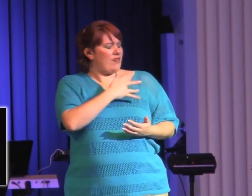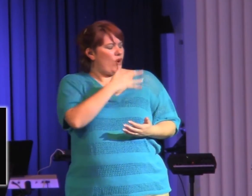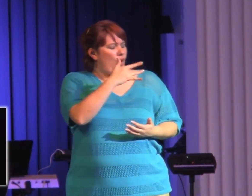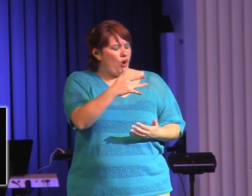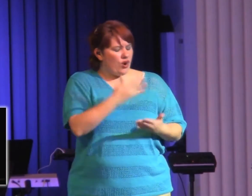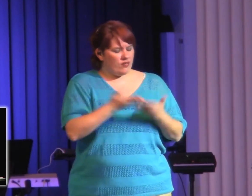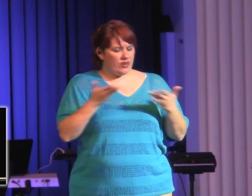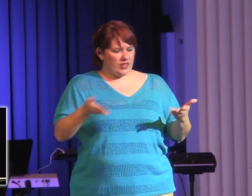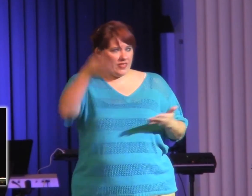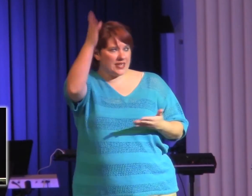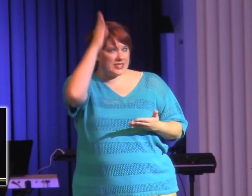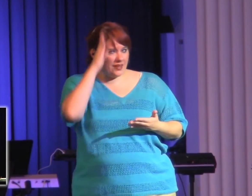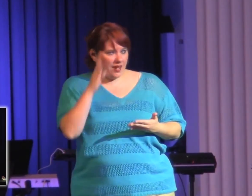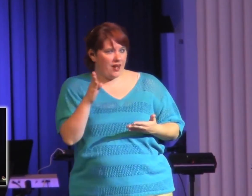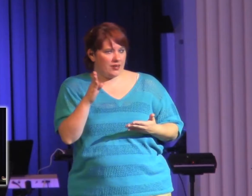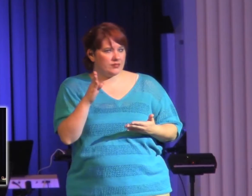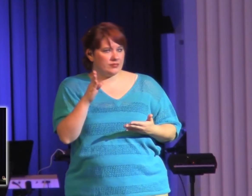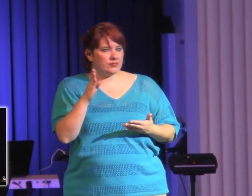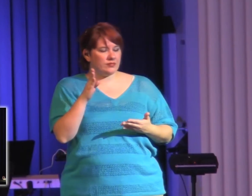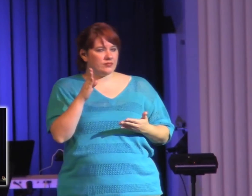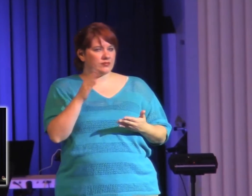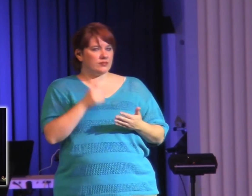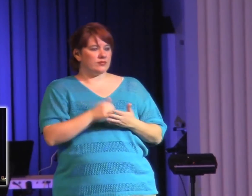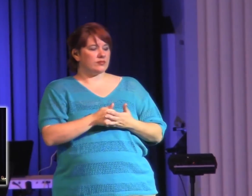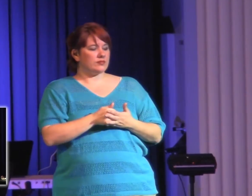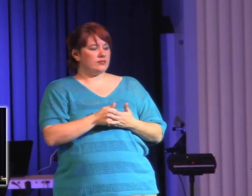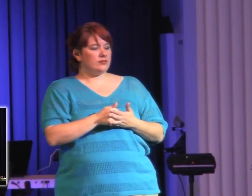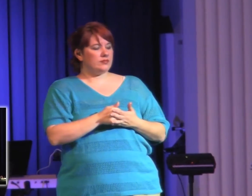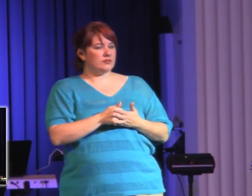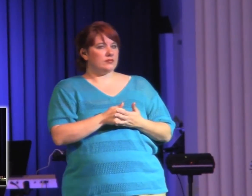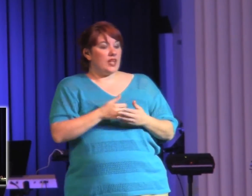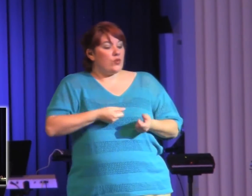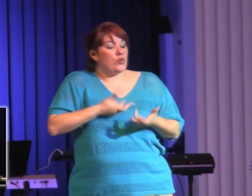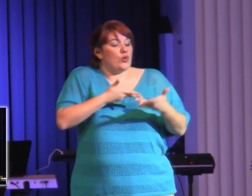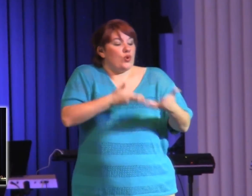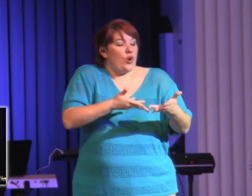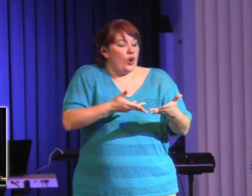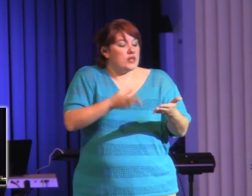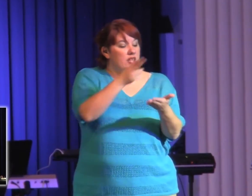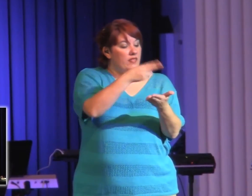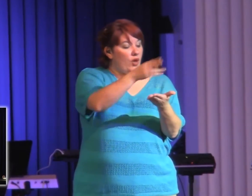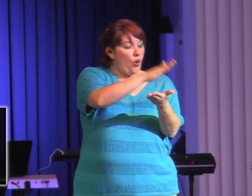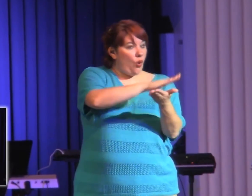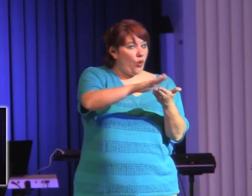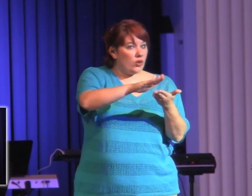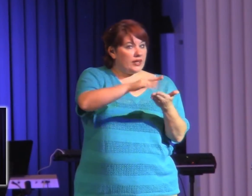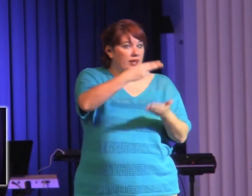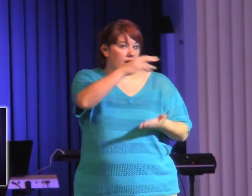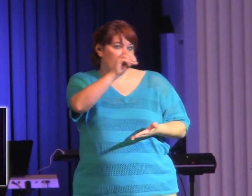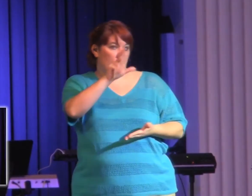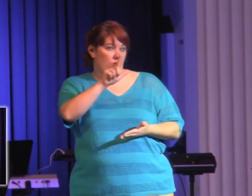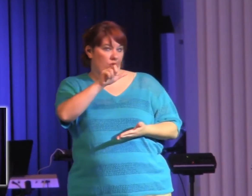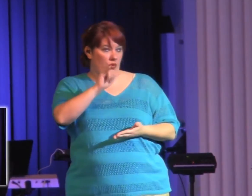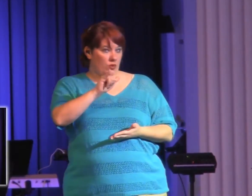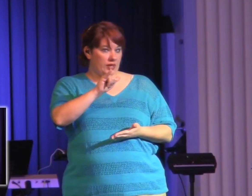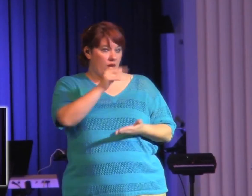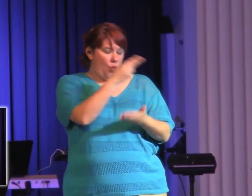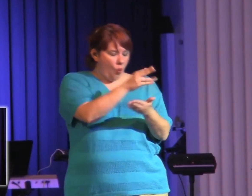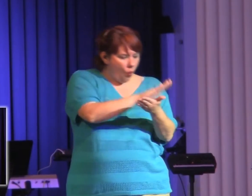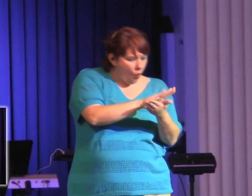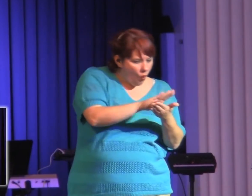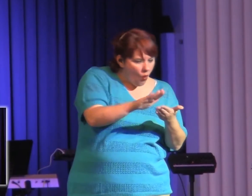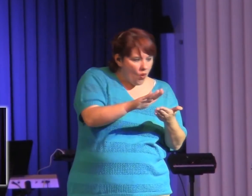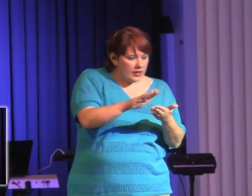this realm of holiness to begin to rise up within us. I really do believe the time is now that